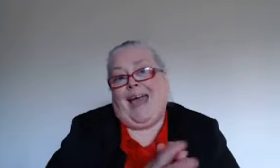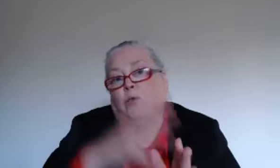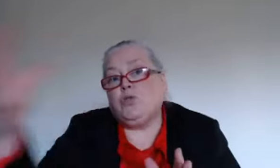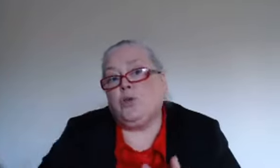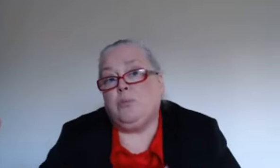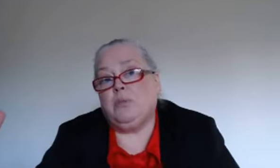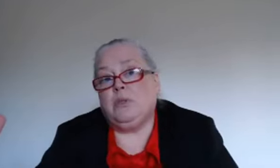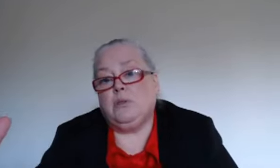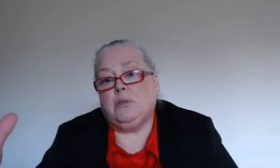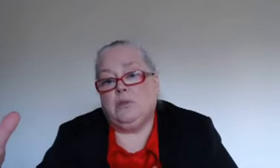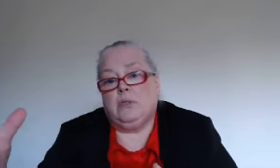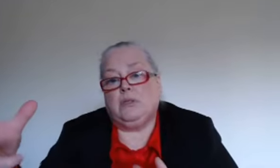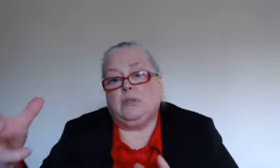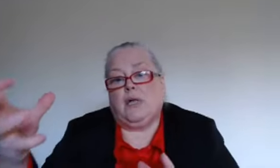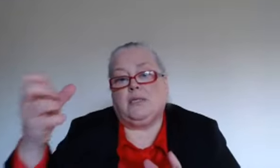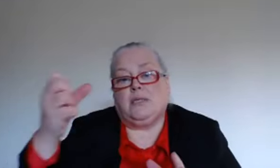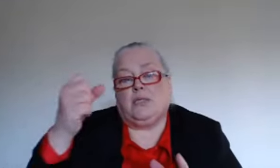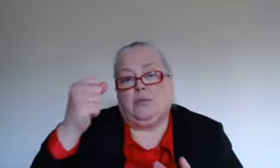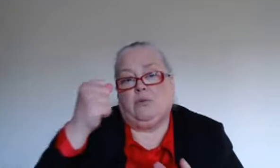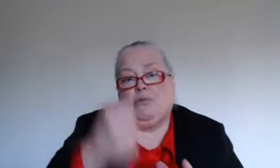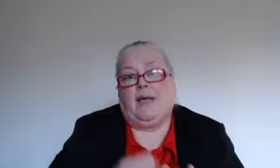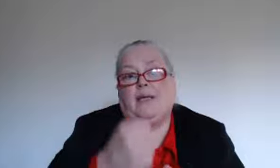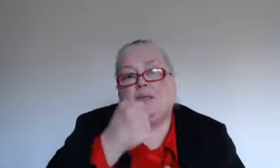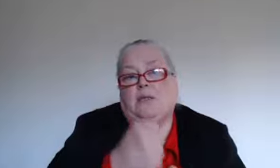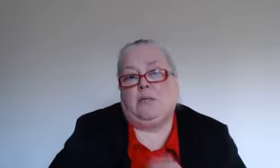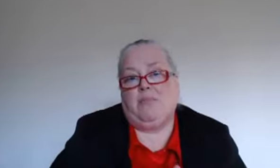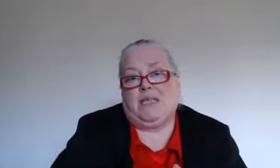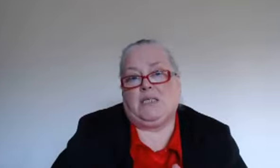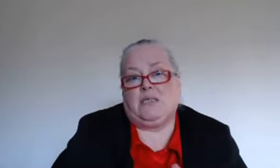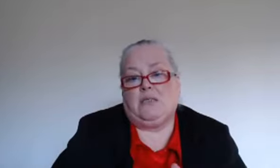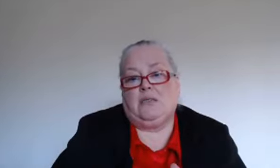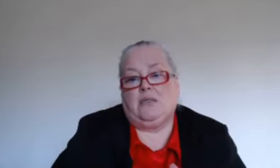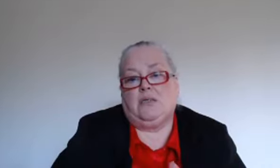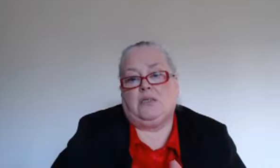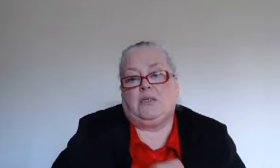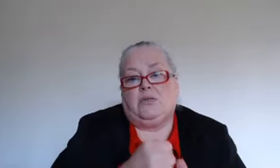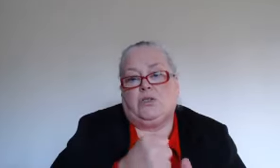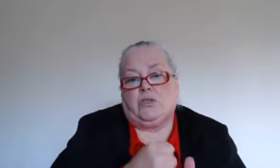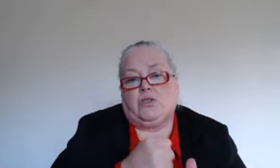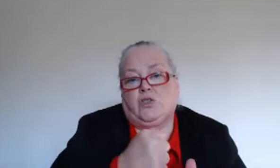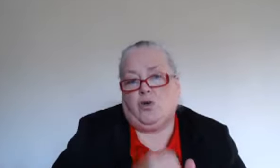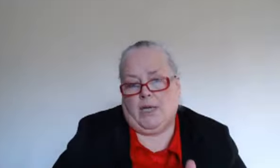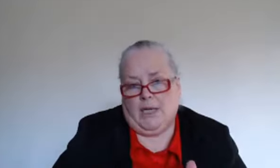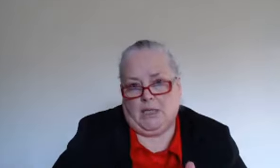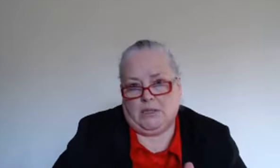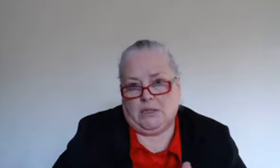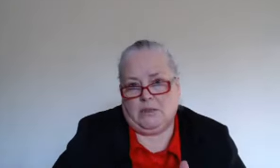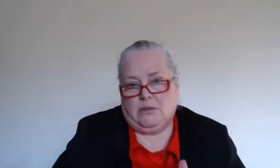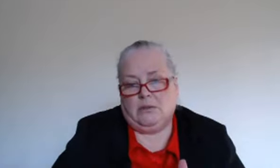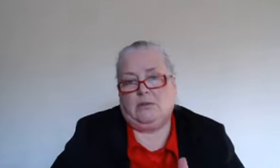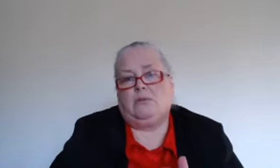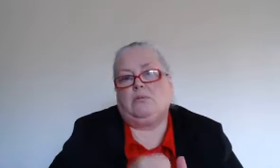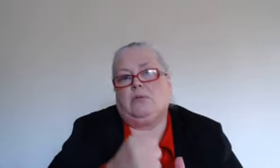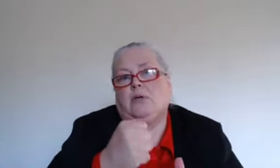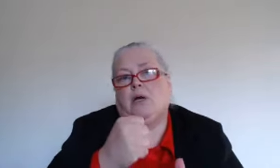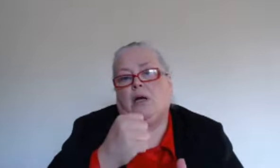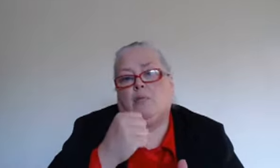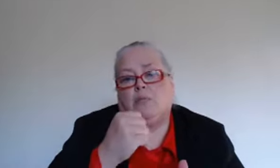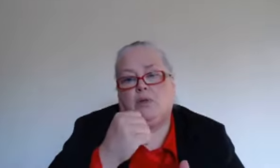outcome that it's actually we're failing to commit to just trying it you know